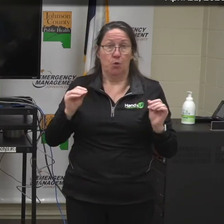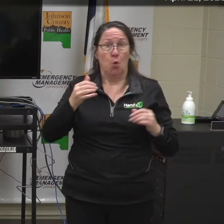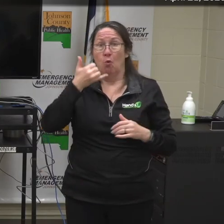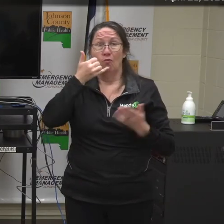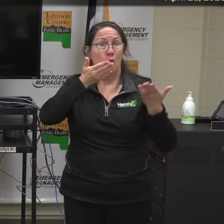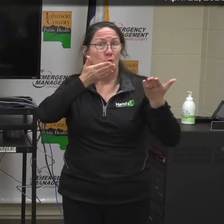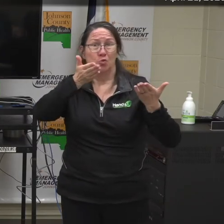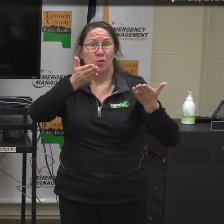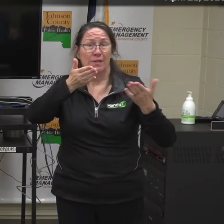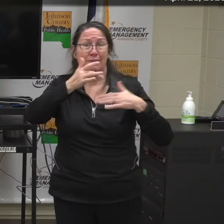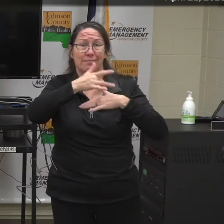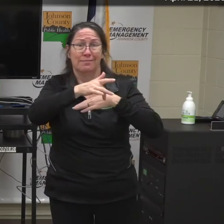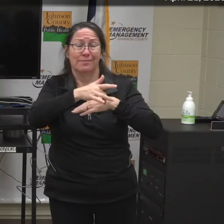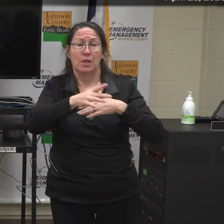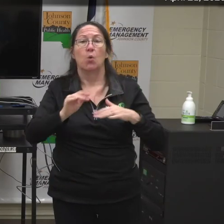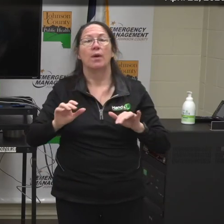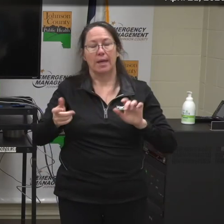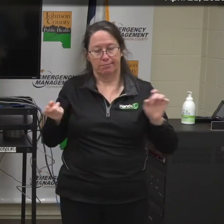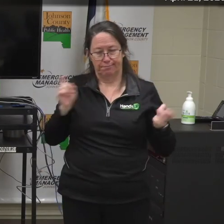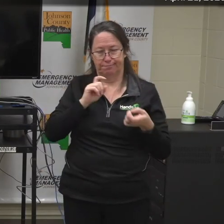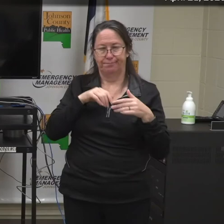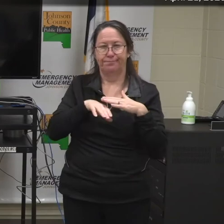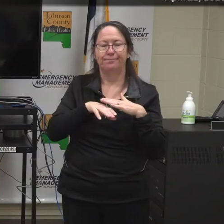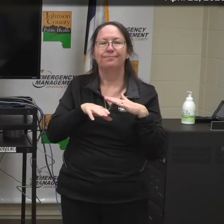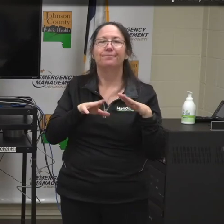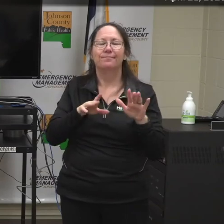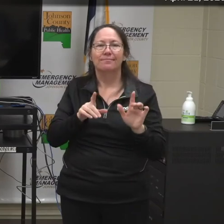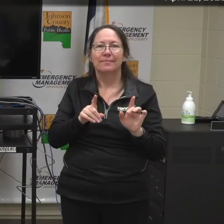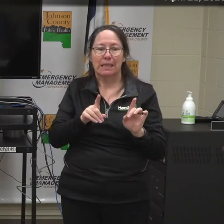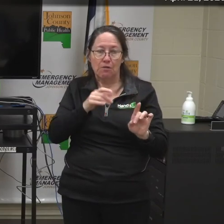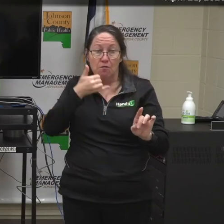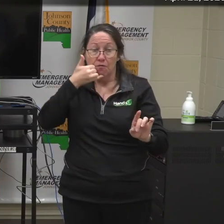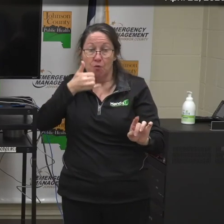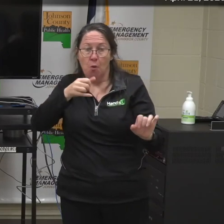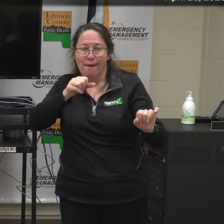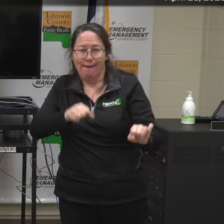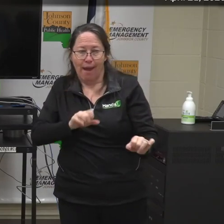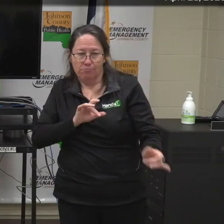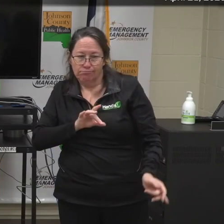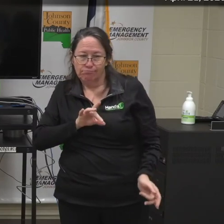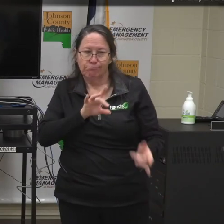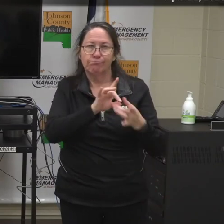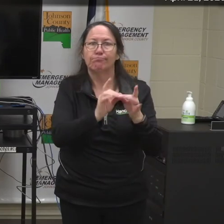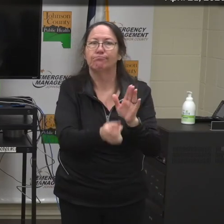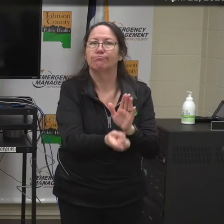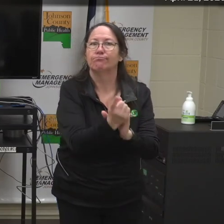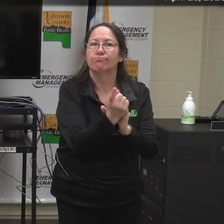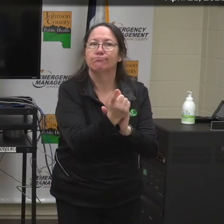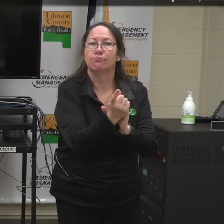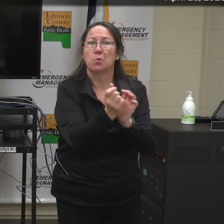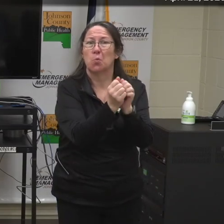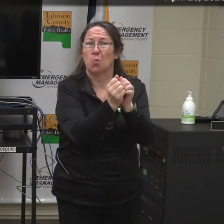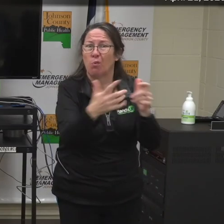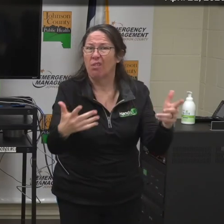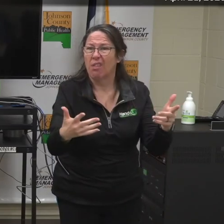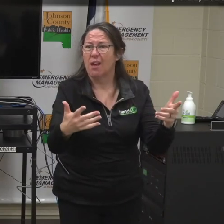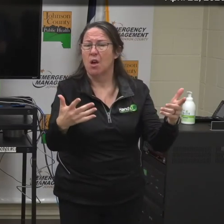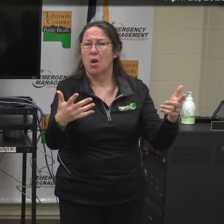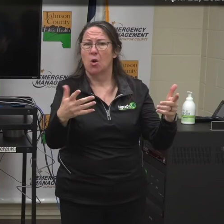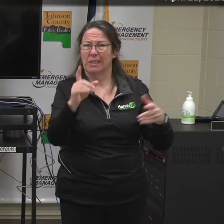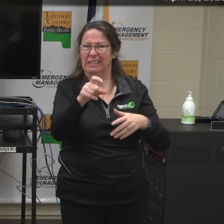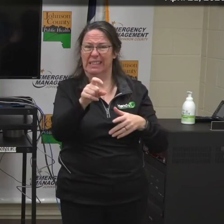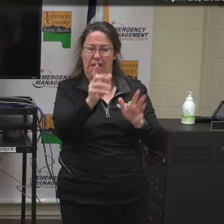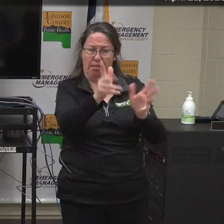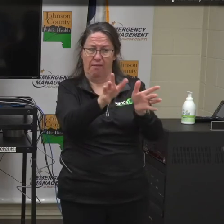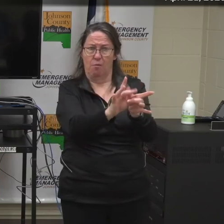phone services, we can make accommodations to ensure that that phone call can get connected right away without the